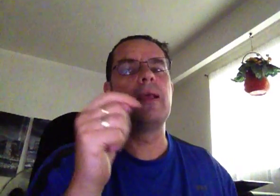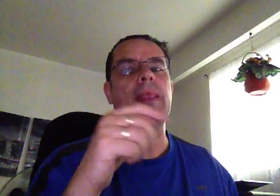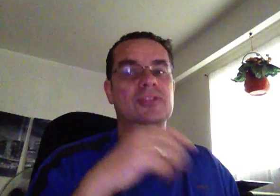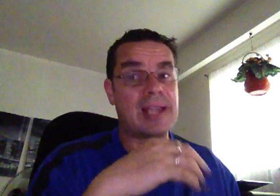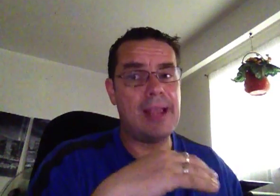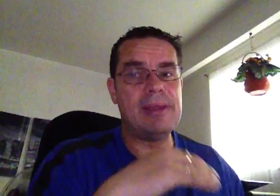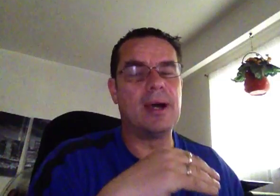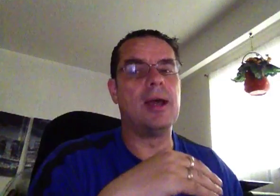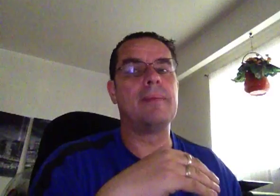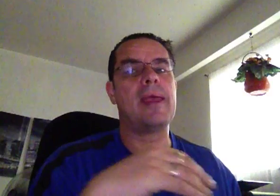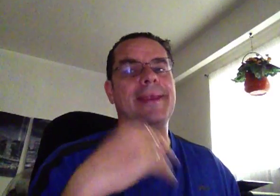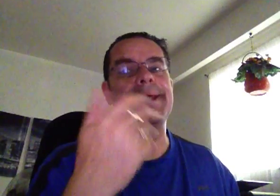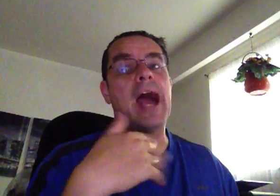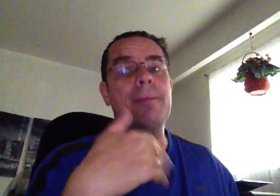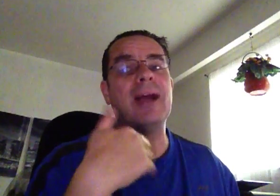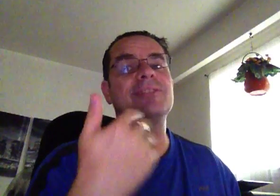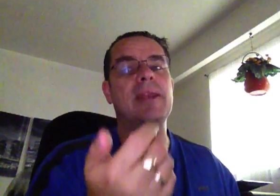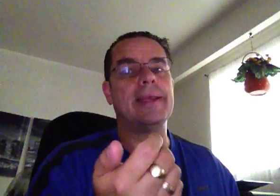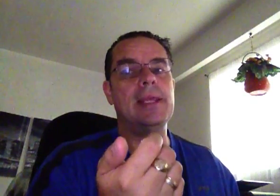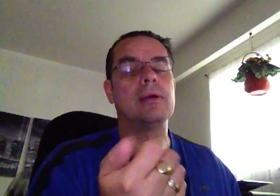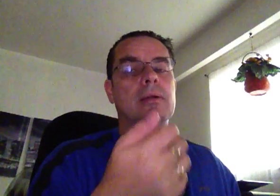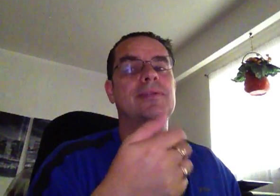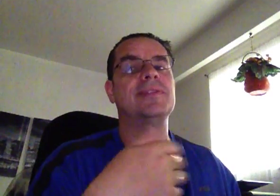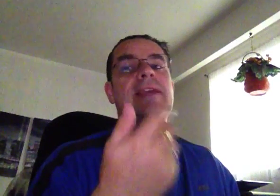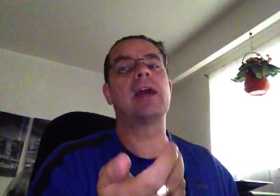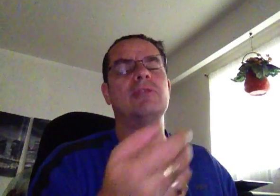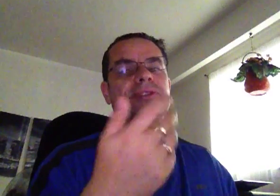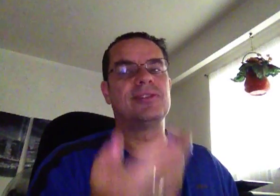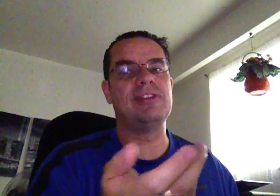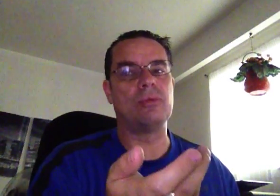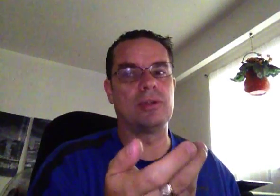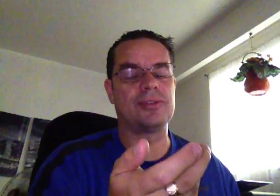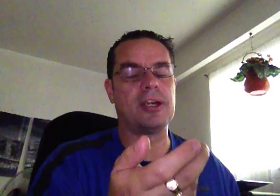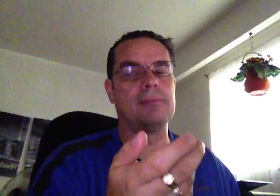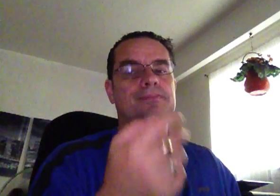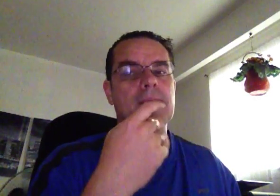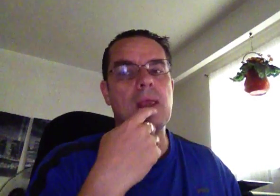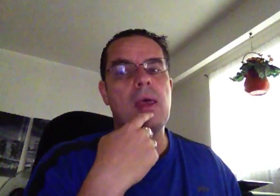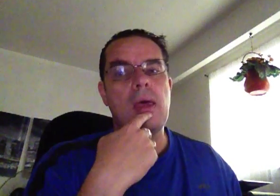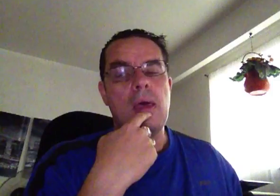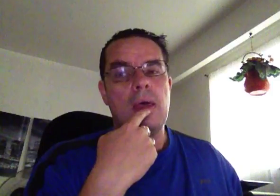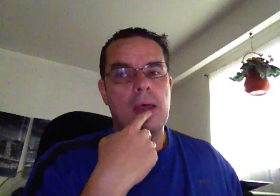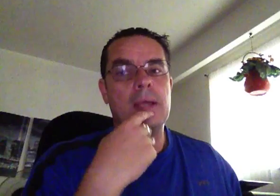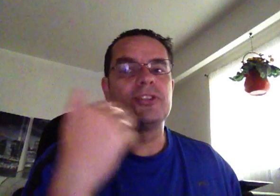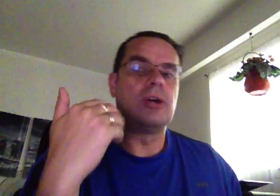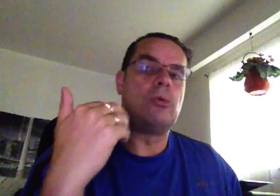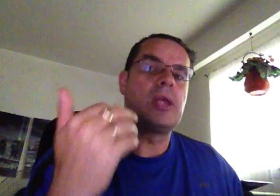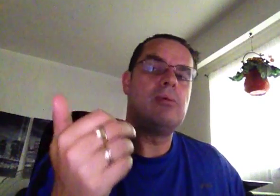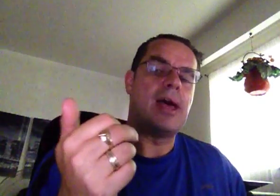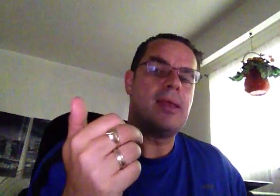So, it can be done. And, again, I'm not spending a nickel to take that risk to see if it works or not. So, I'm okay with that.